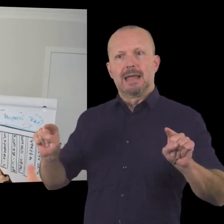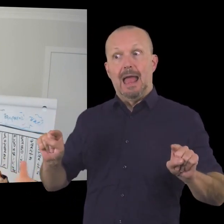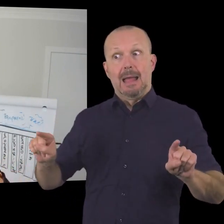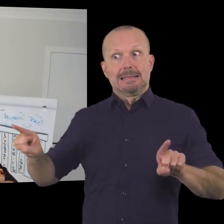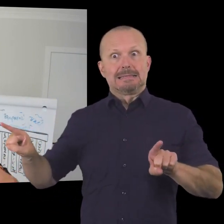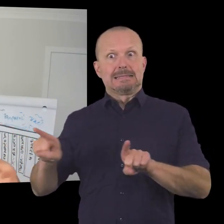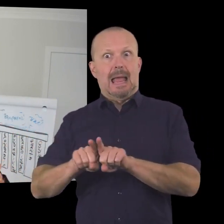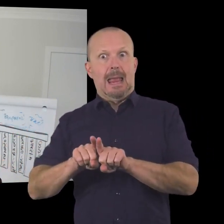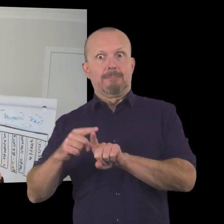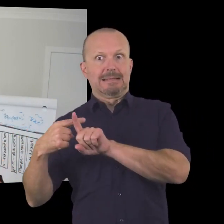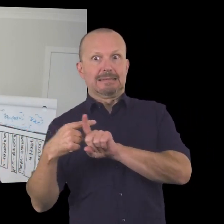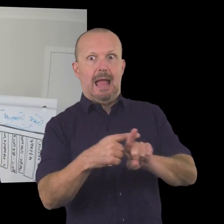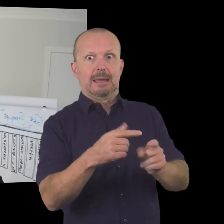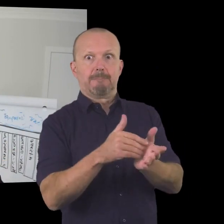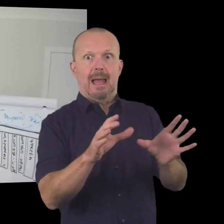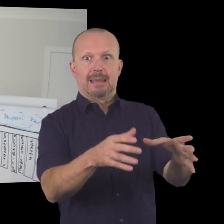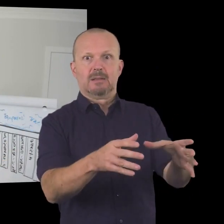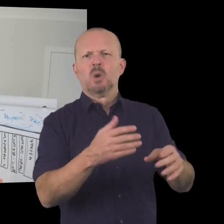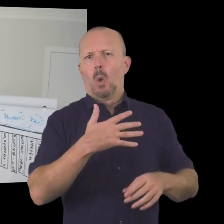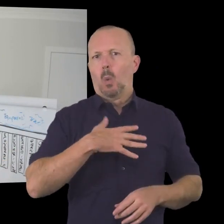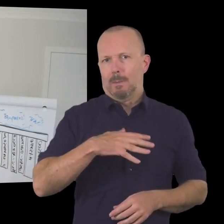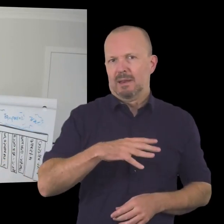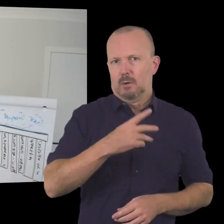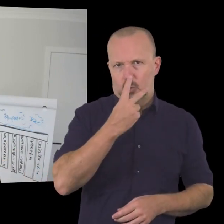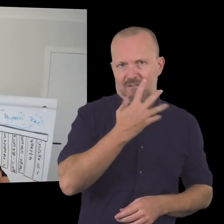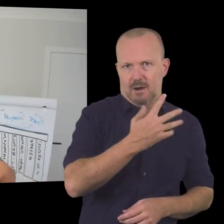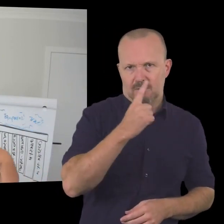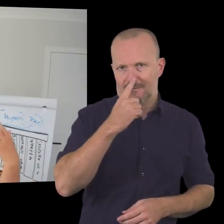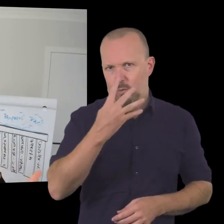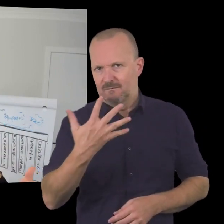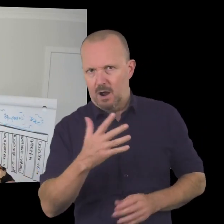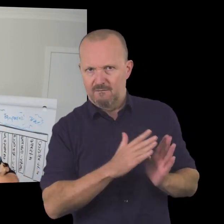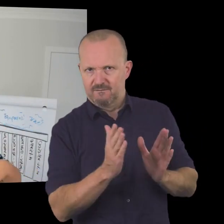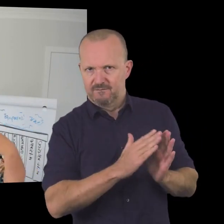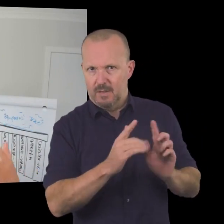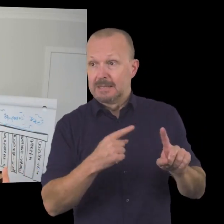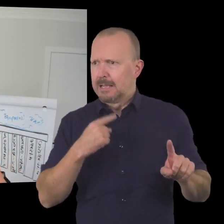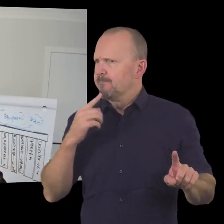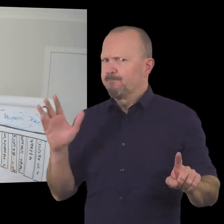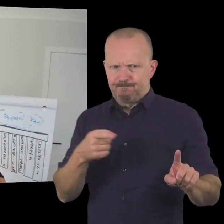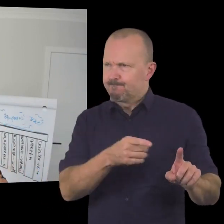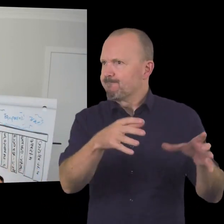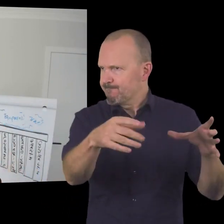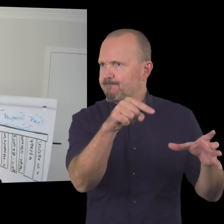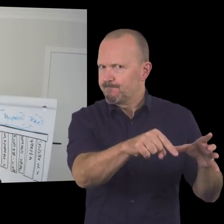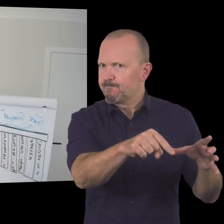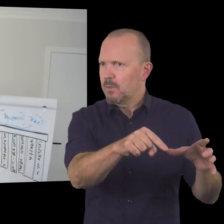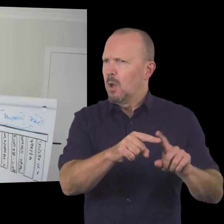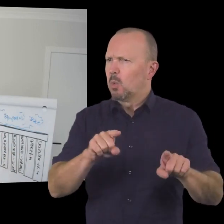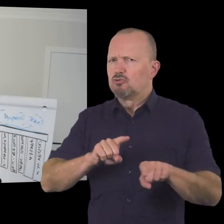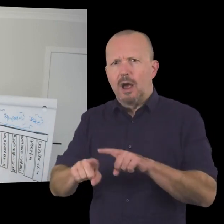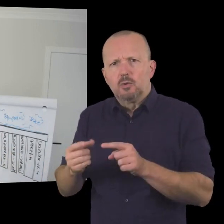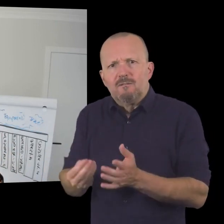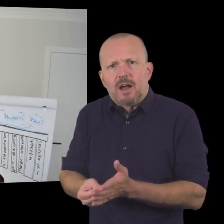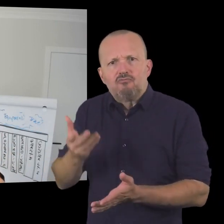businesses in the community who had the same target market so women aged 25 to 45 they said this is us this is the difference that we make in our community and we're